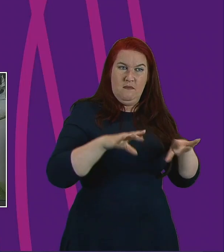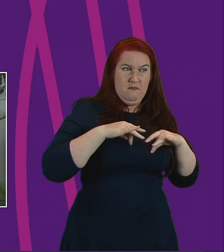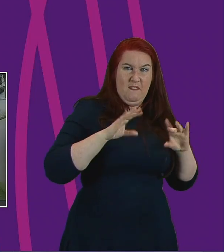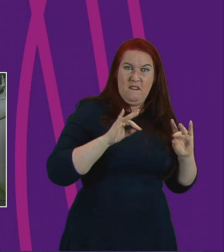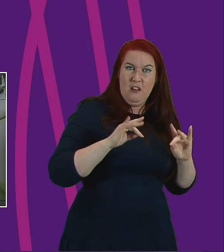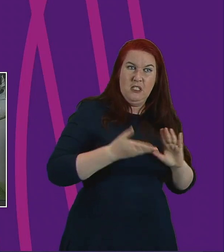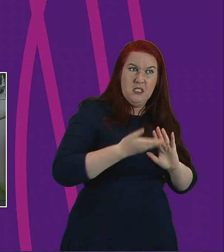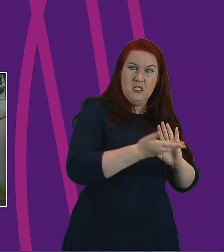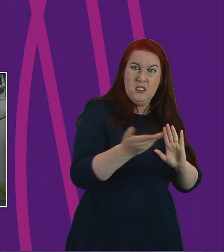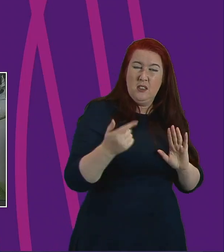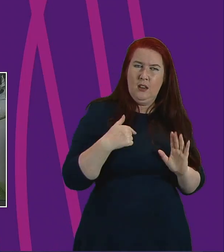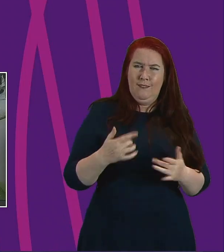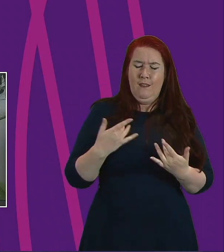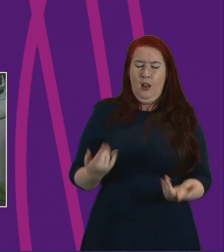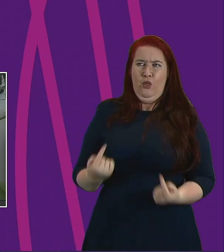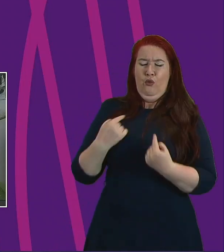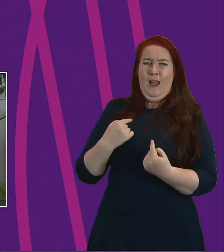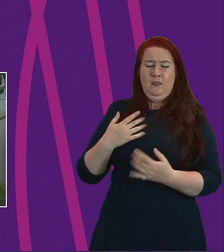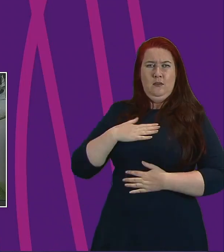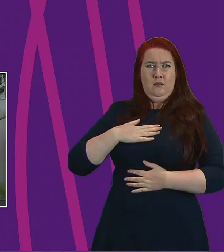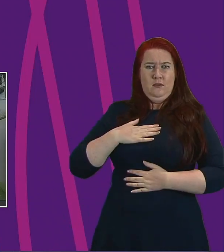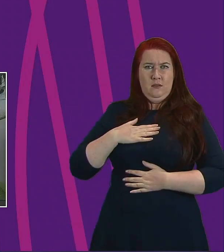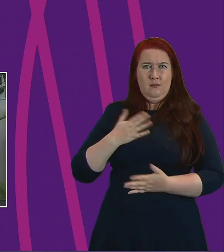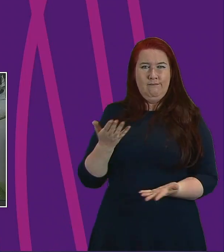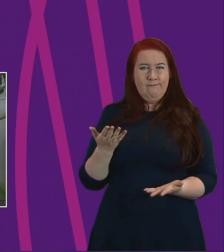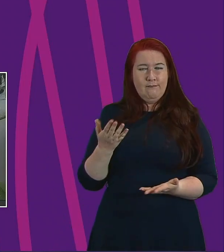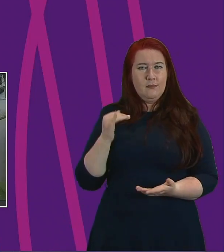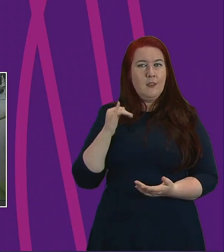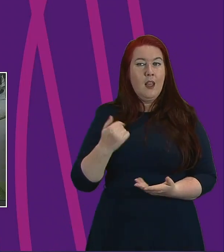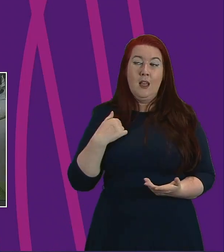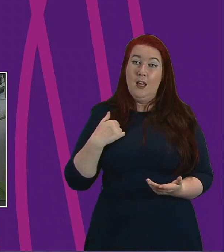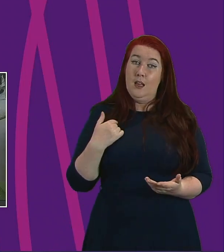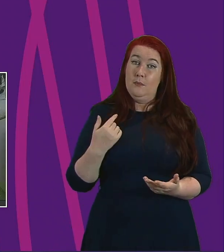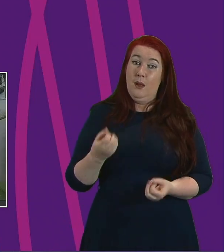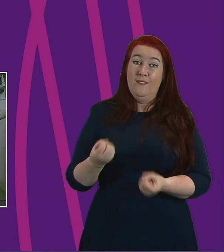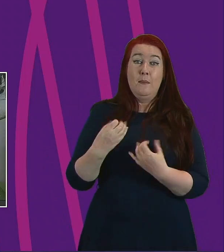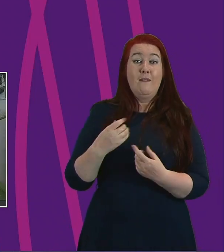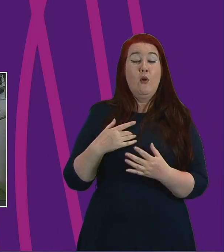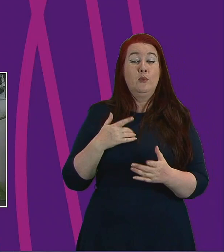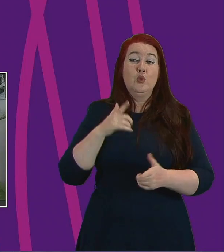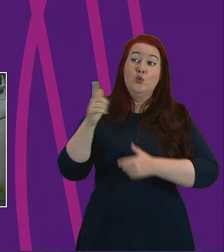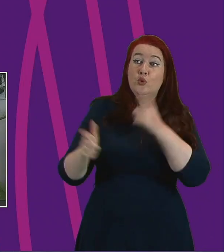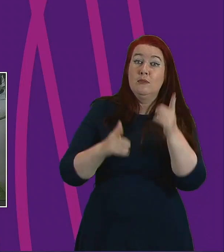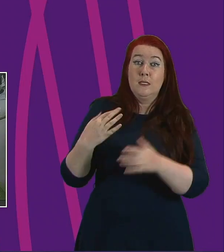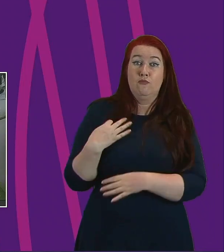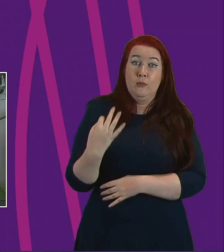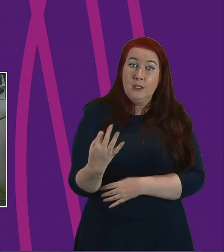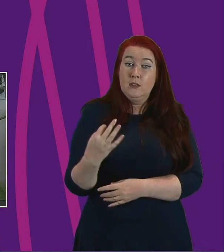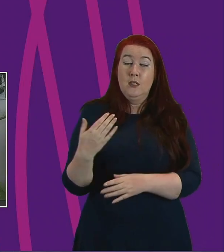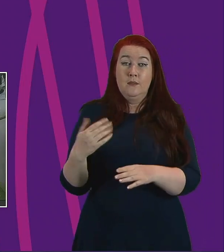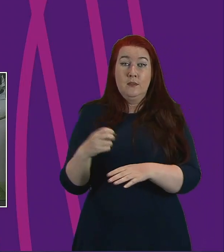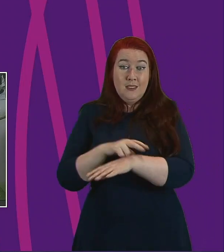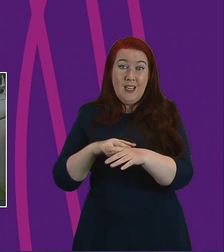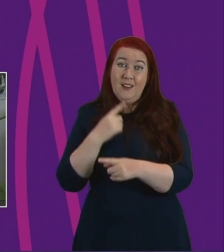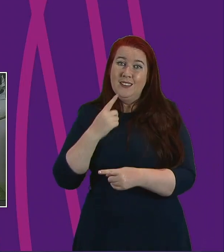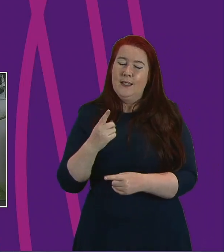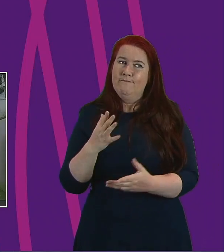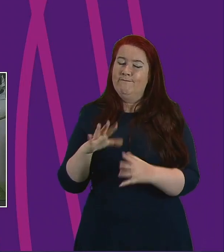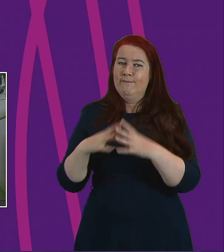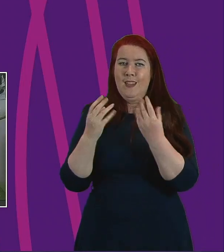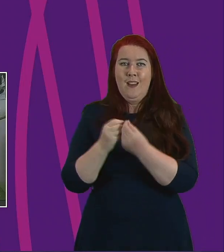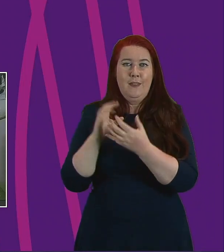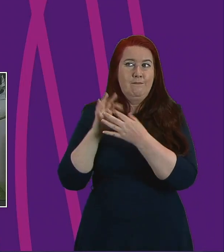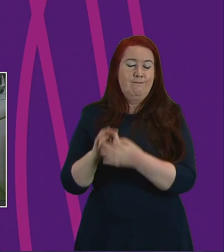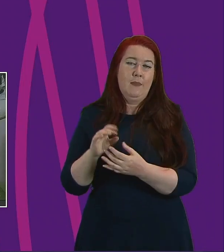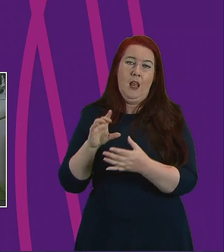They are feeling quite threatened. The feedback that I am getting from tourism representatives and workers is that it all hinges on